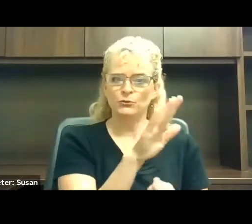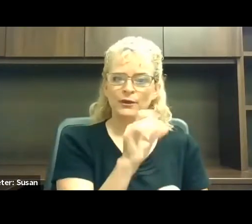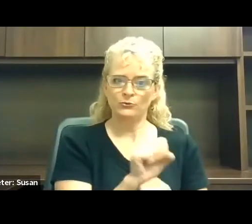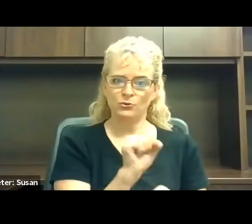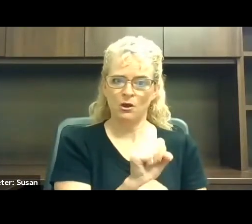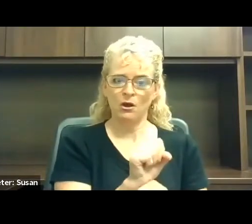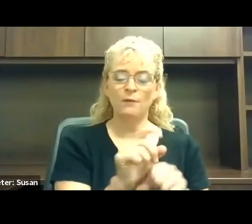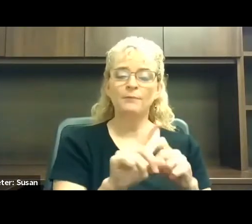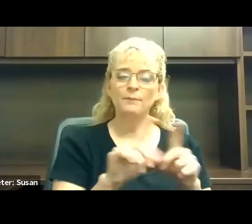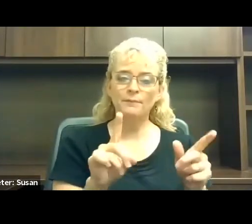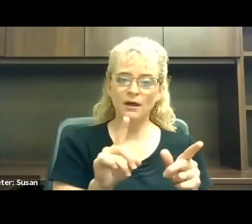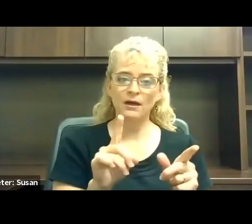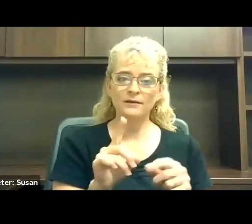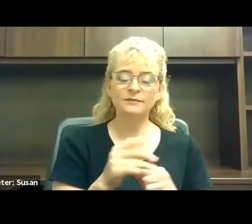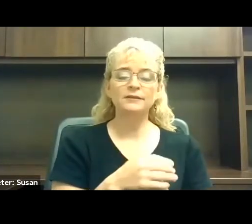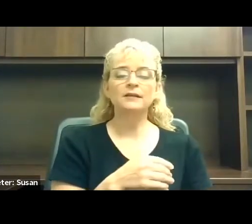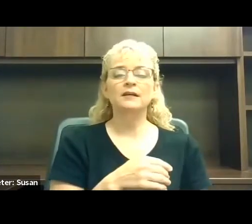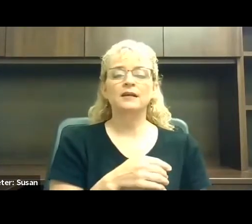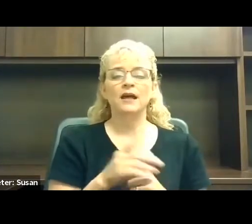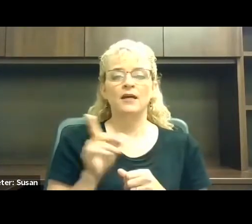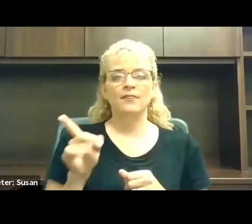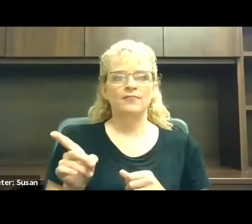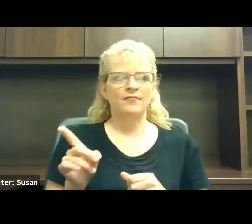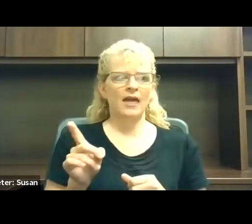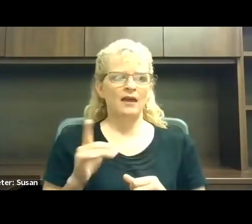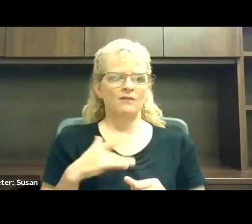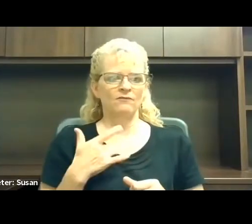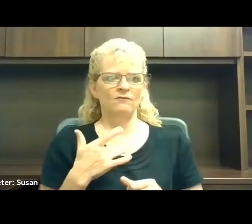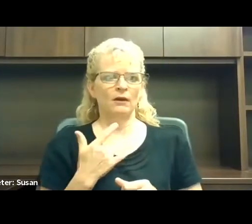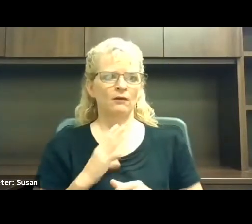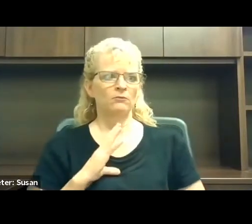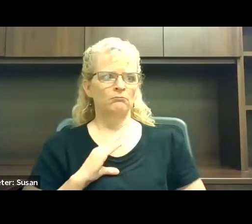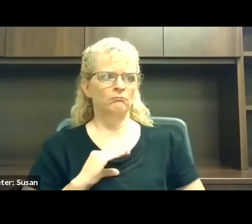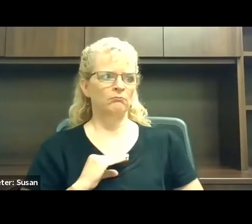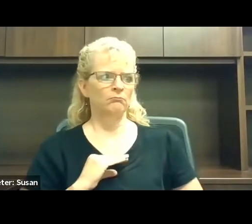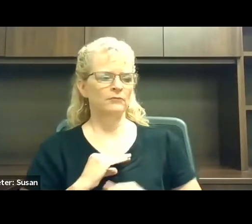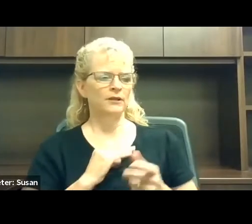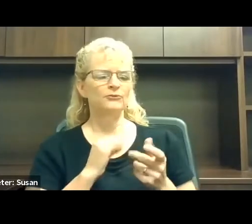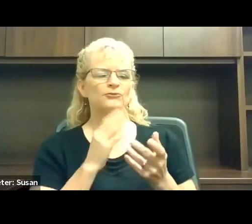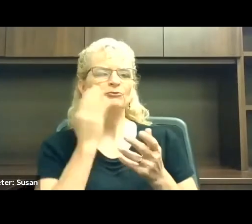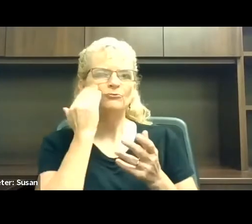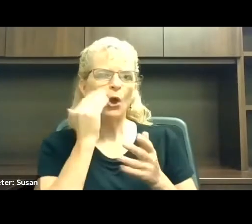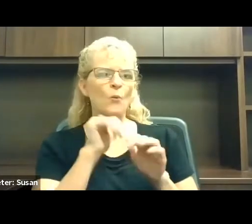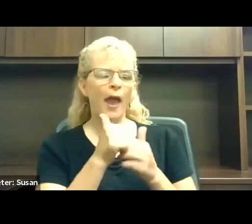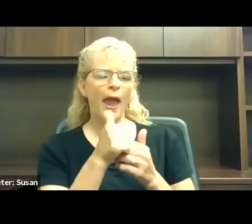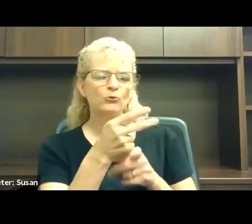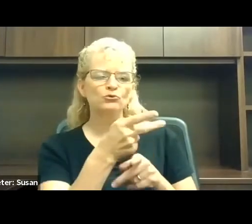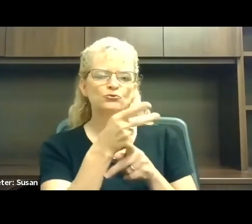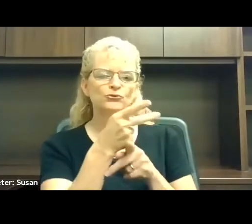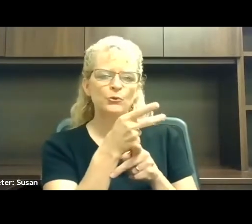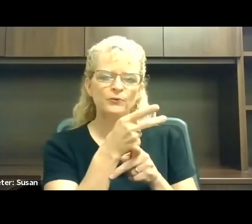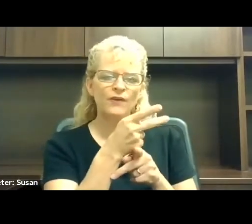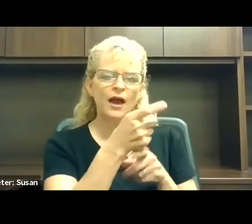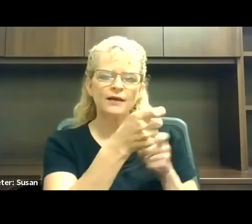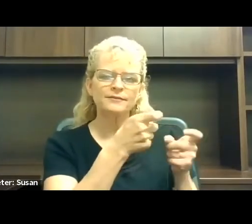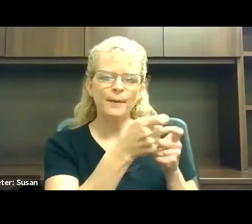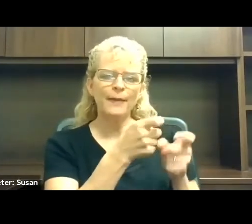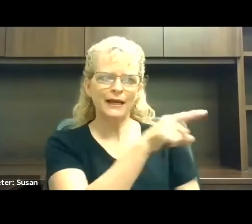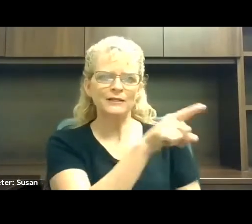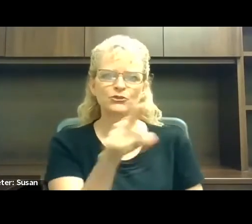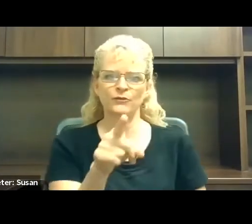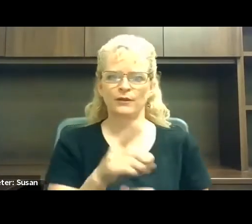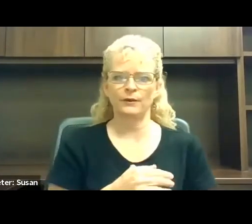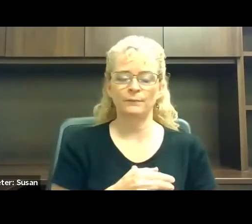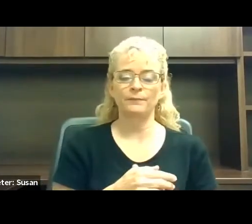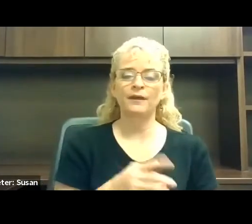ability to supervise them, to work with them, to hire them, to manage them. And what we needed